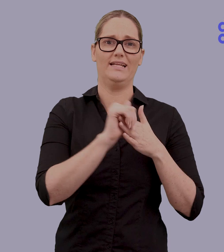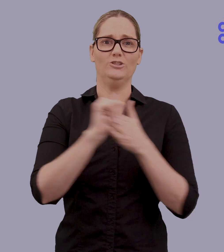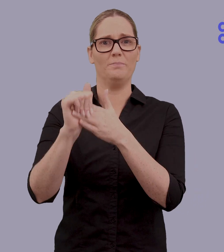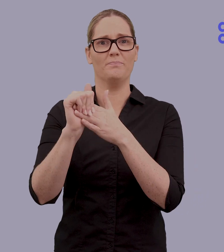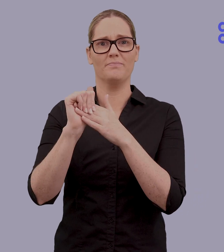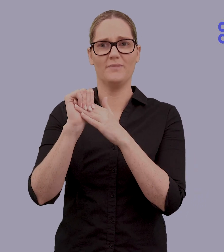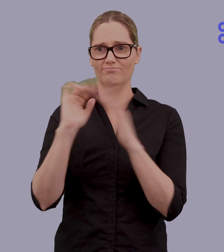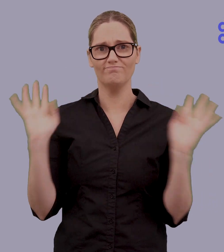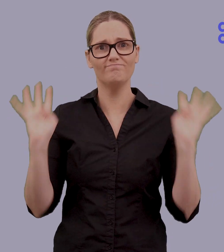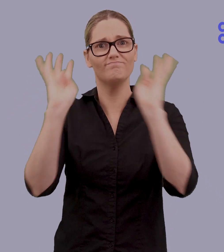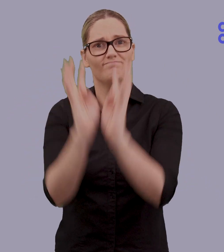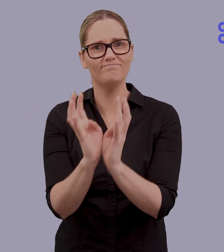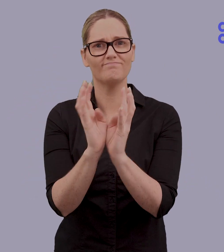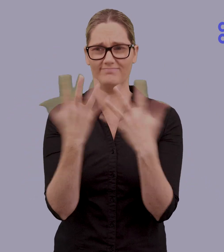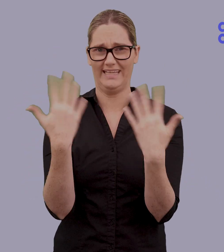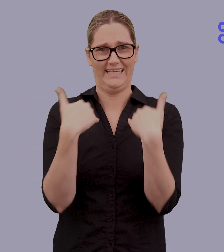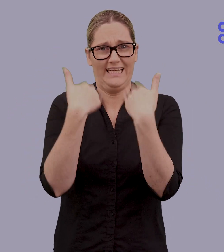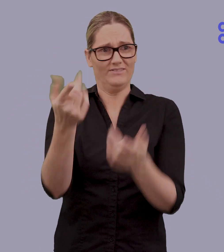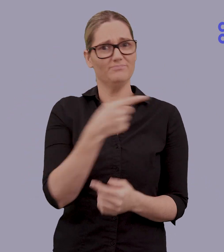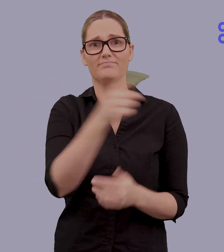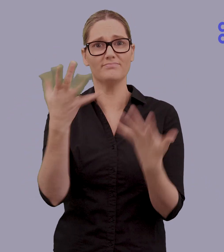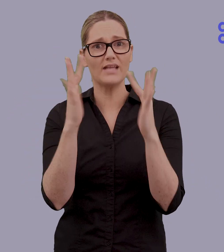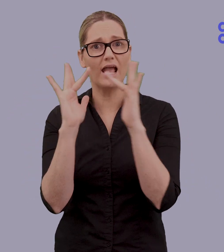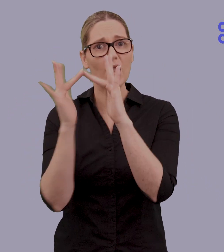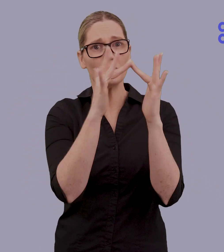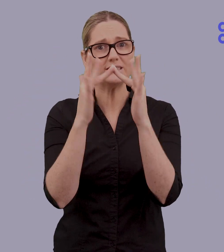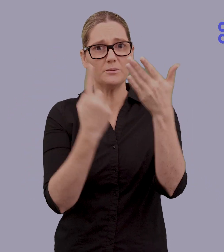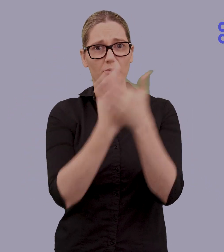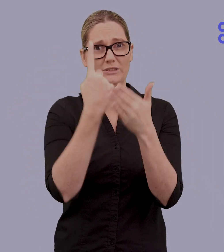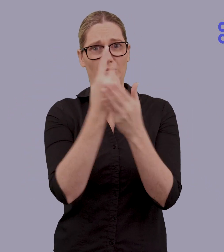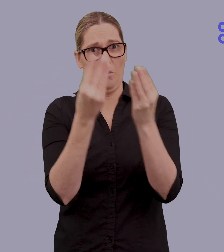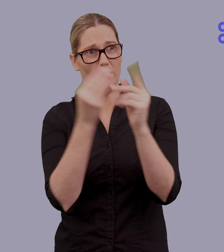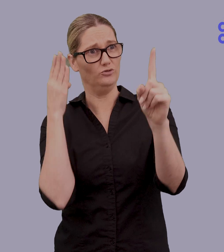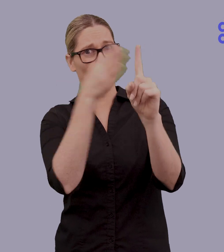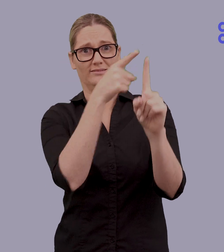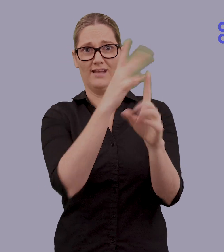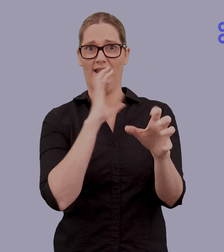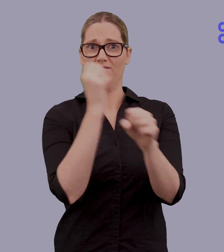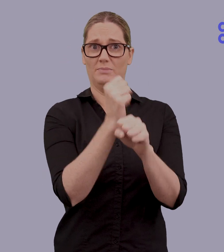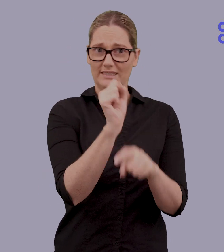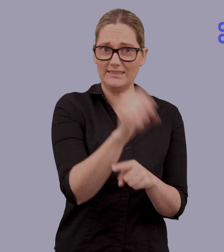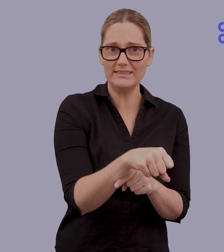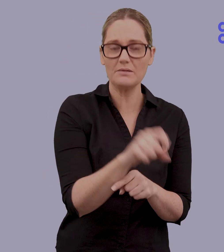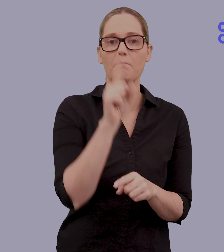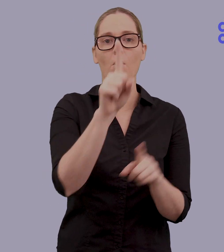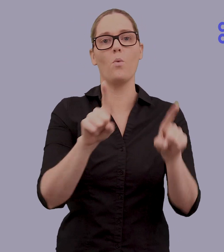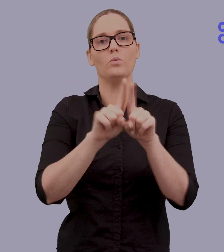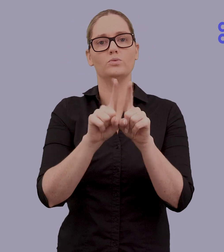attend and to provide them with not only the networking opportunity, but the tools to self-advocate,